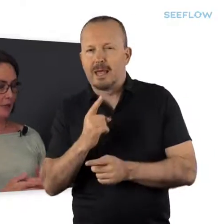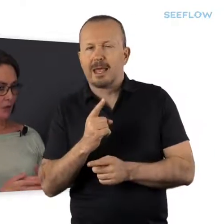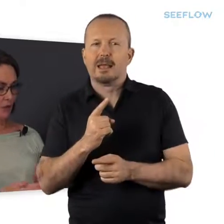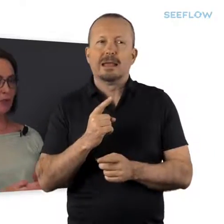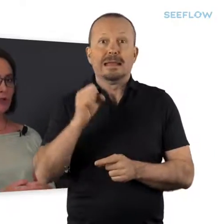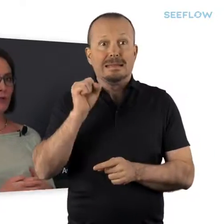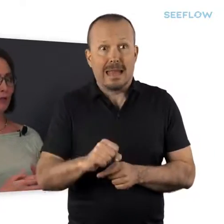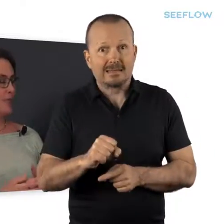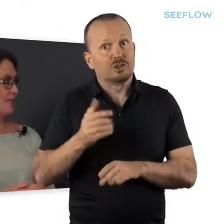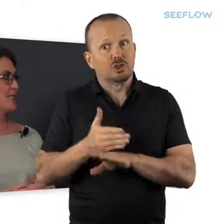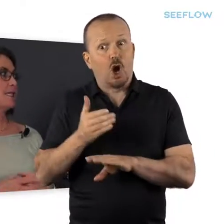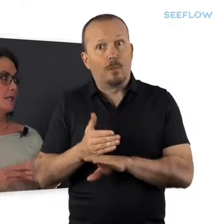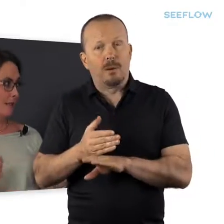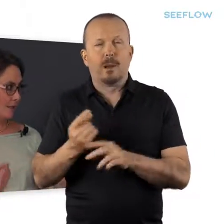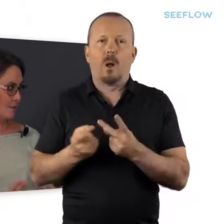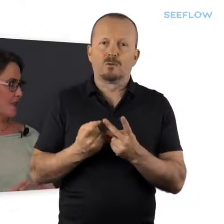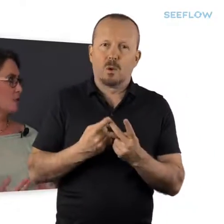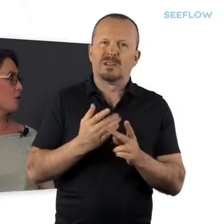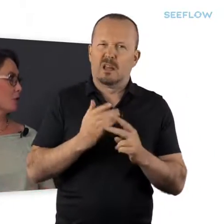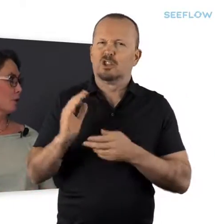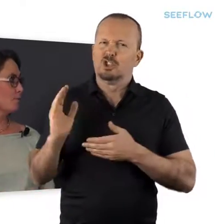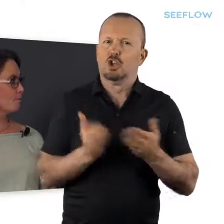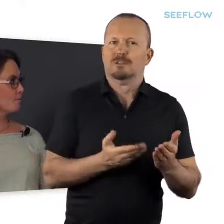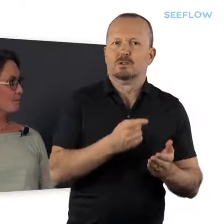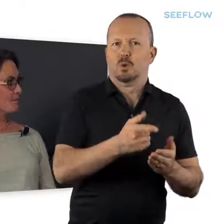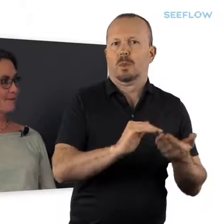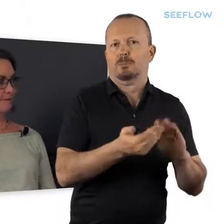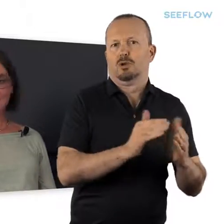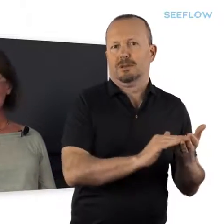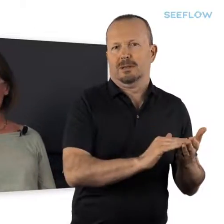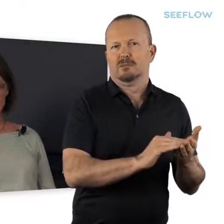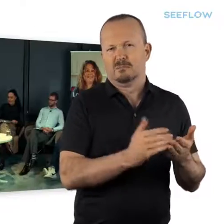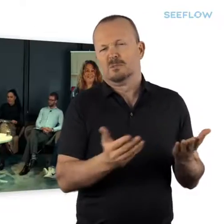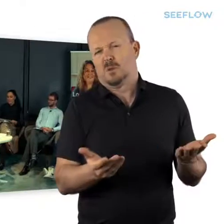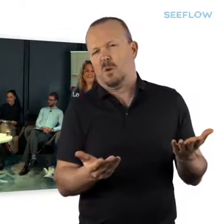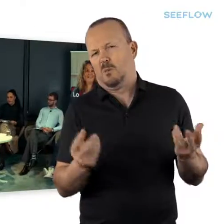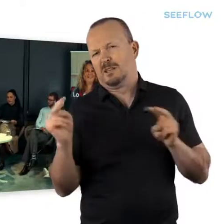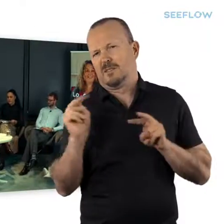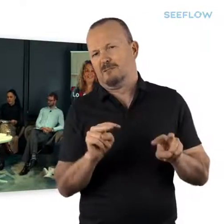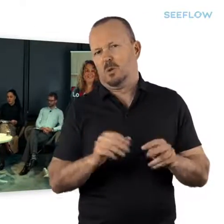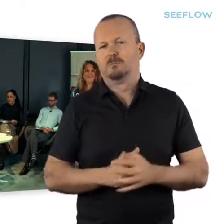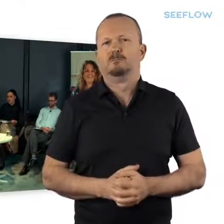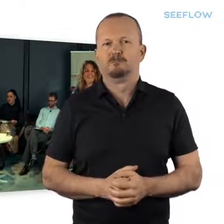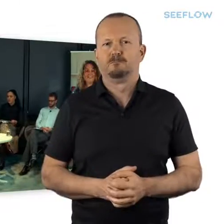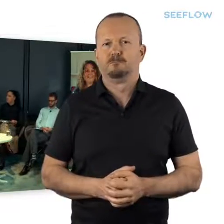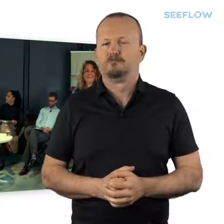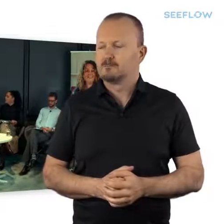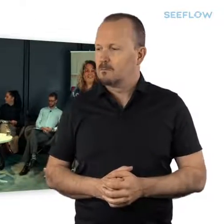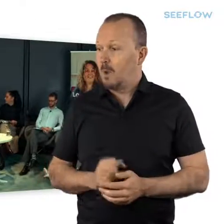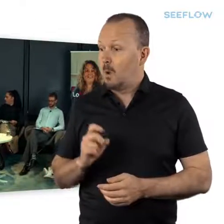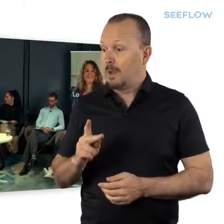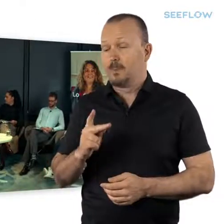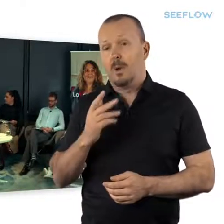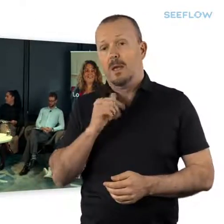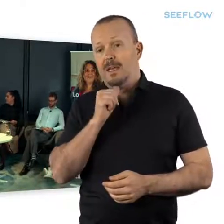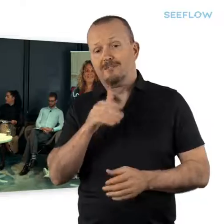that a service to your community comes into the role. Absolutely. So in terms of the support